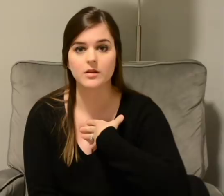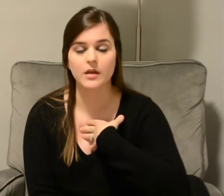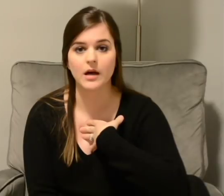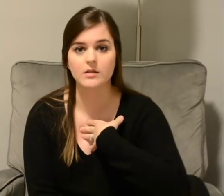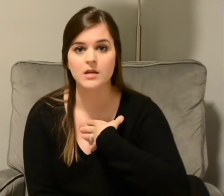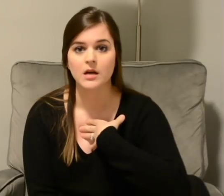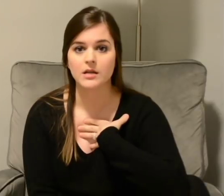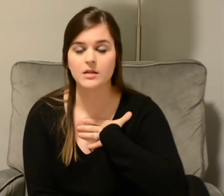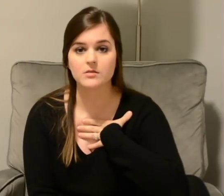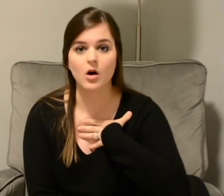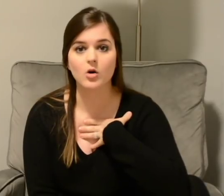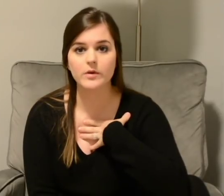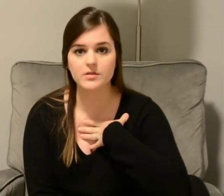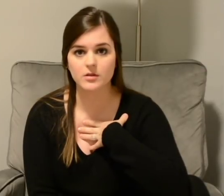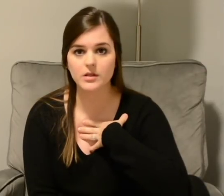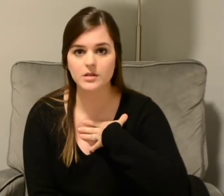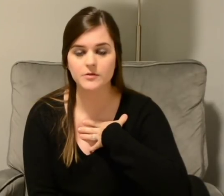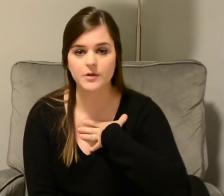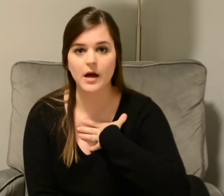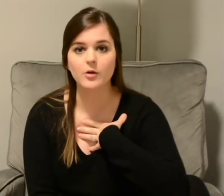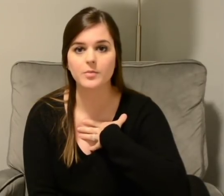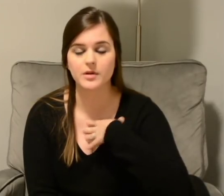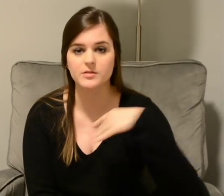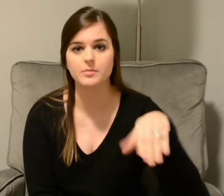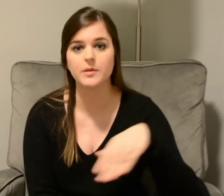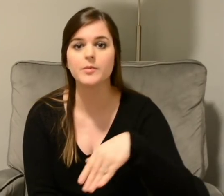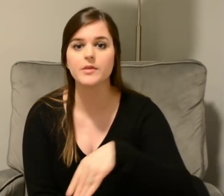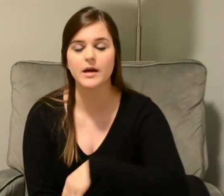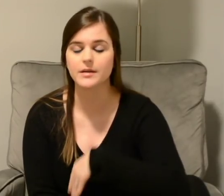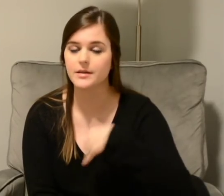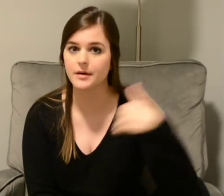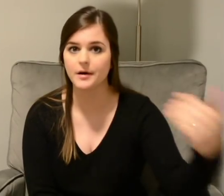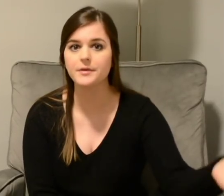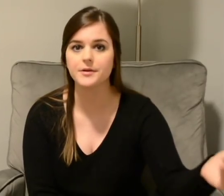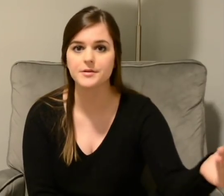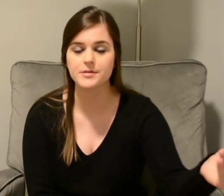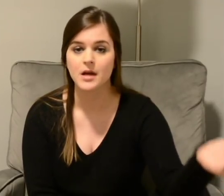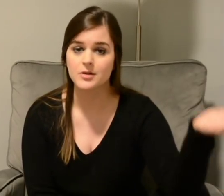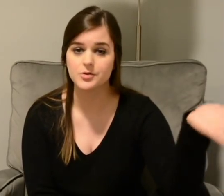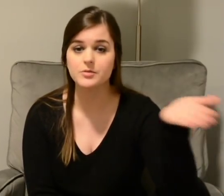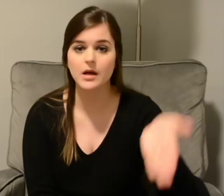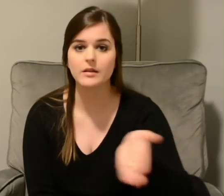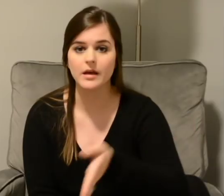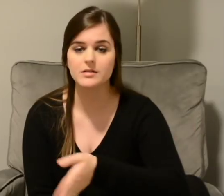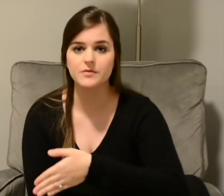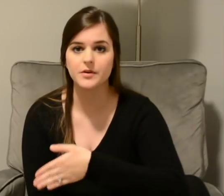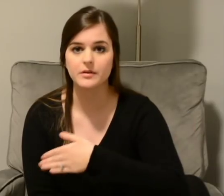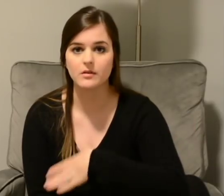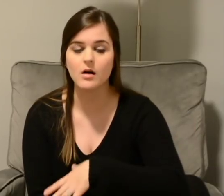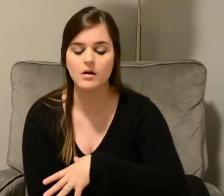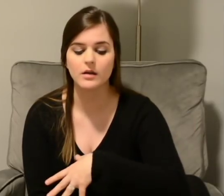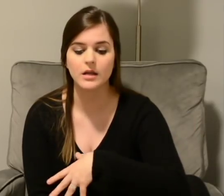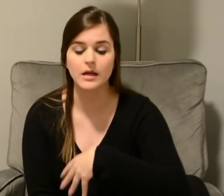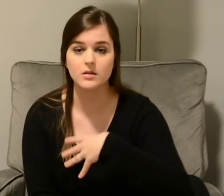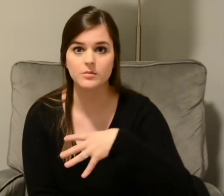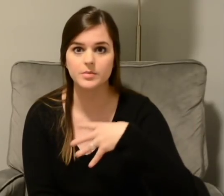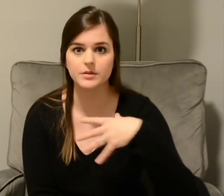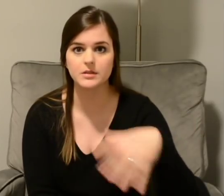that he is always looking for help because the people that he hires do not last very long. And I completely